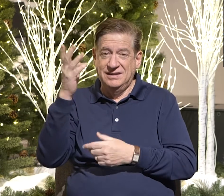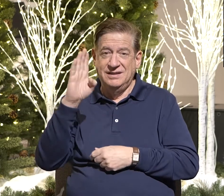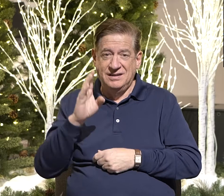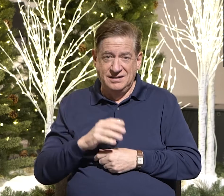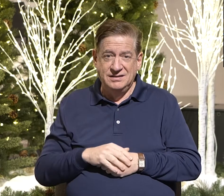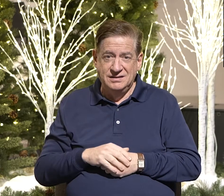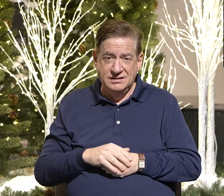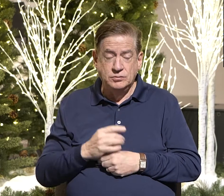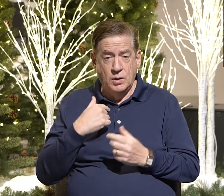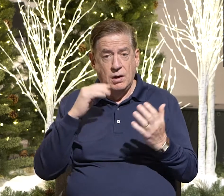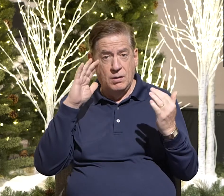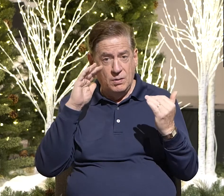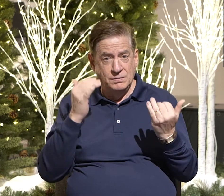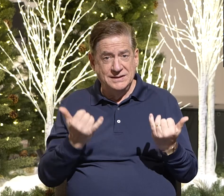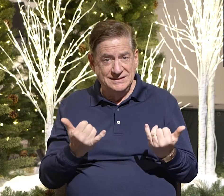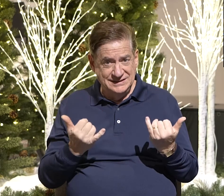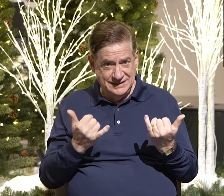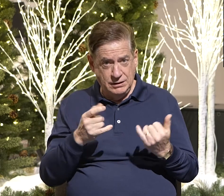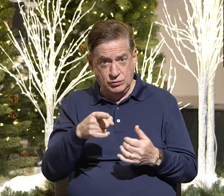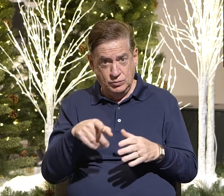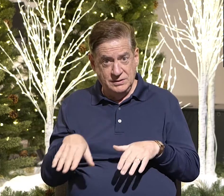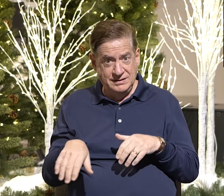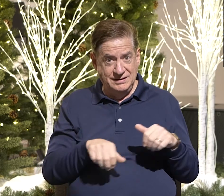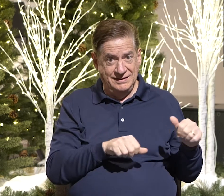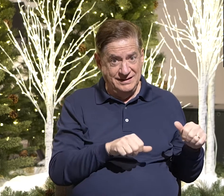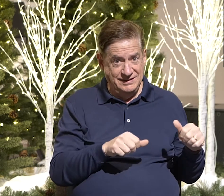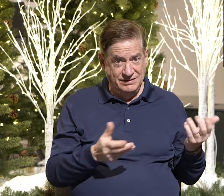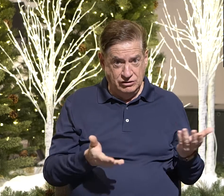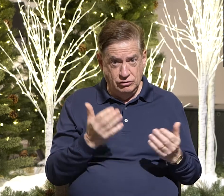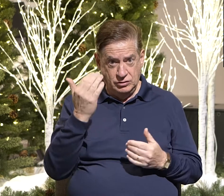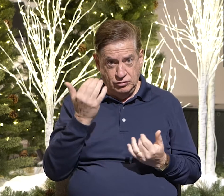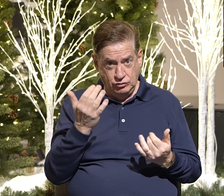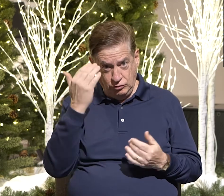So I hope today you can leave here knowing, now you know,